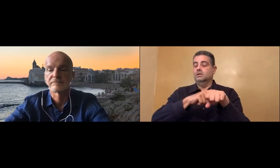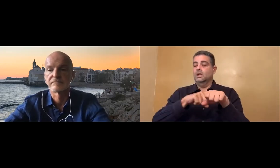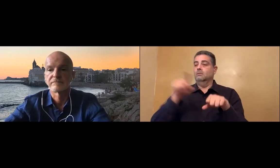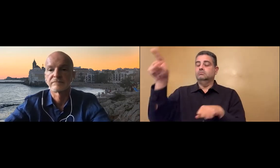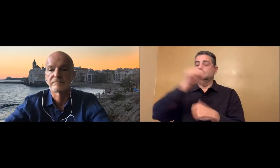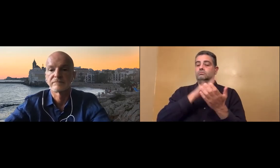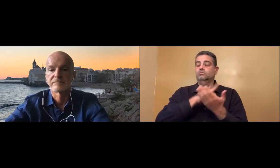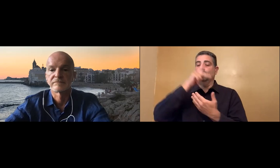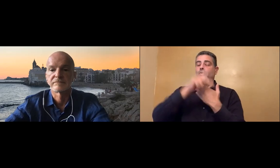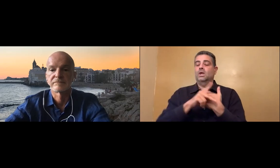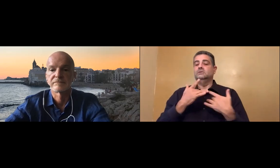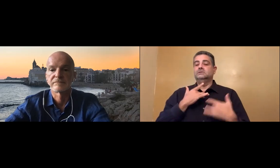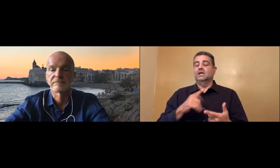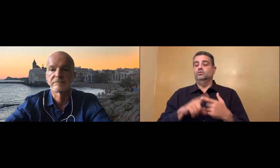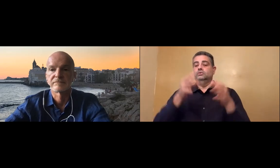provide more options.